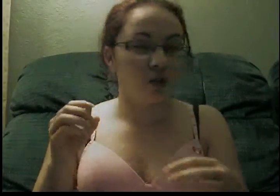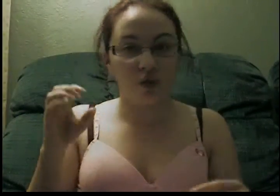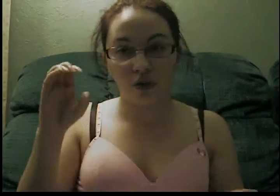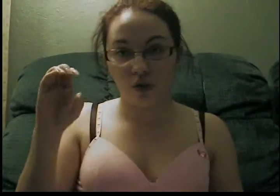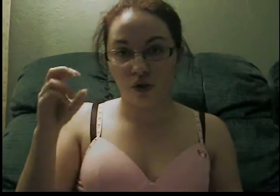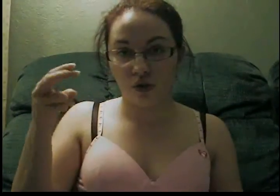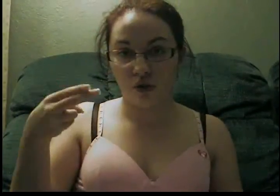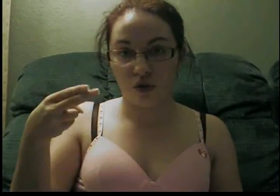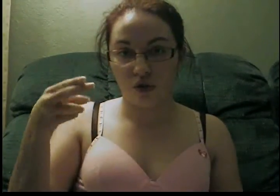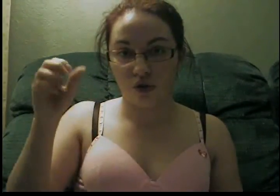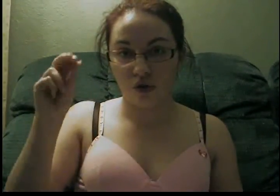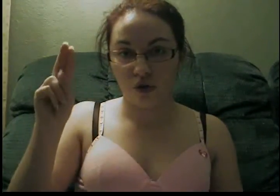it's simple. We're committed.